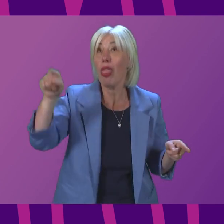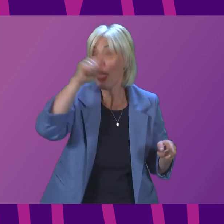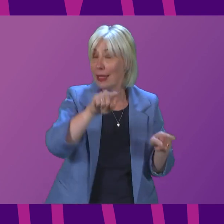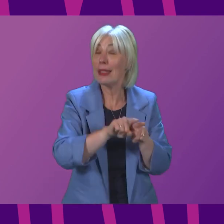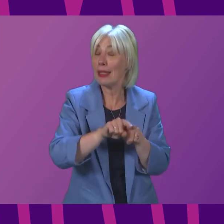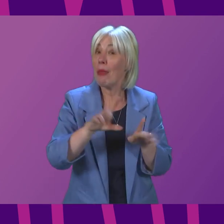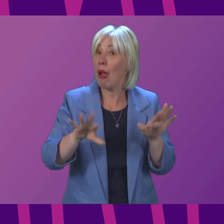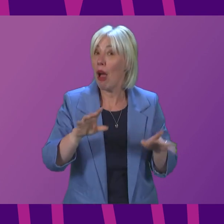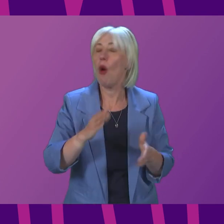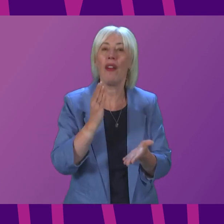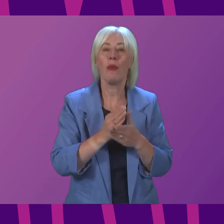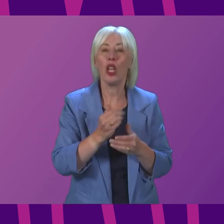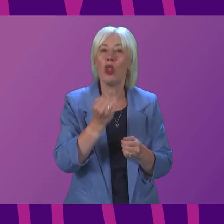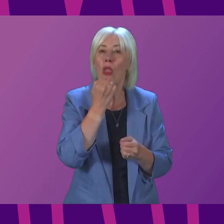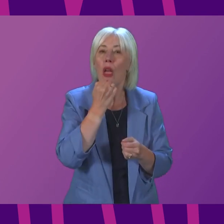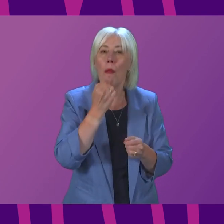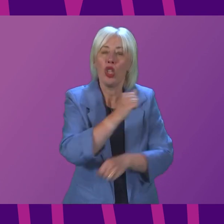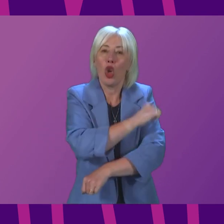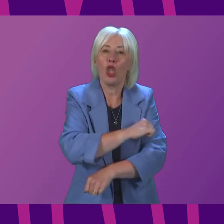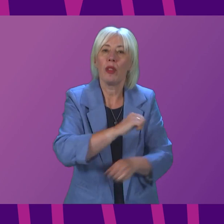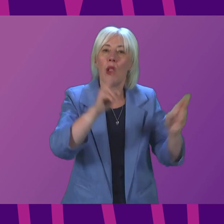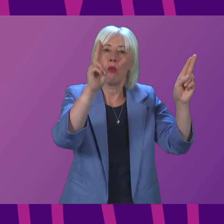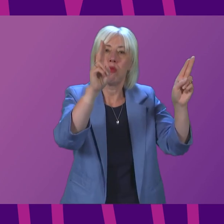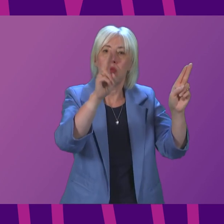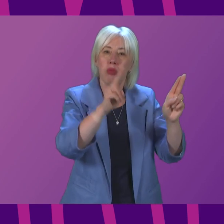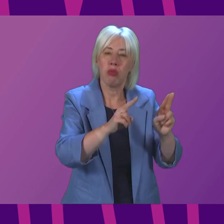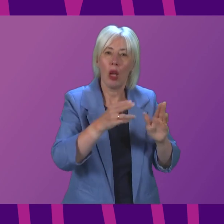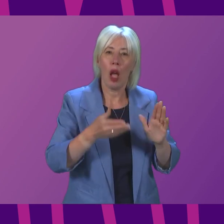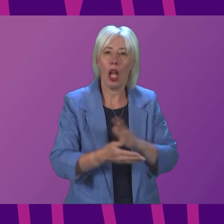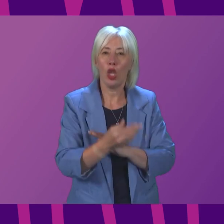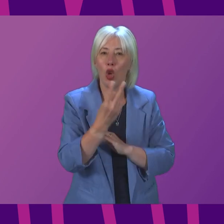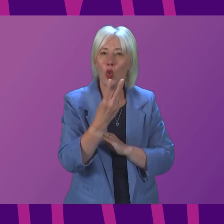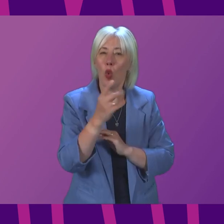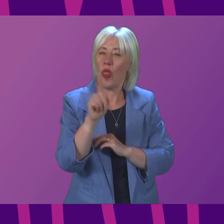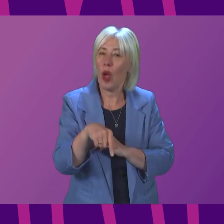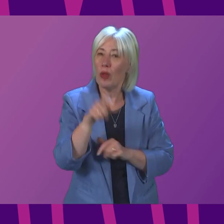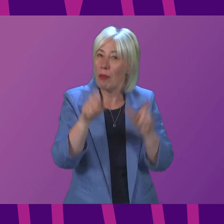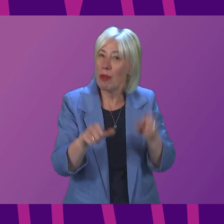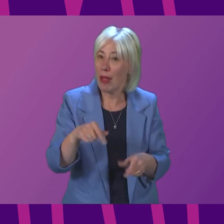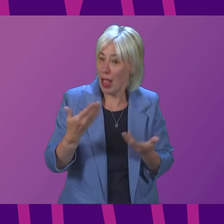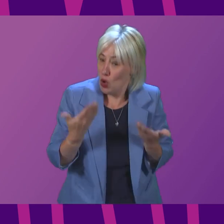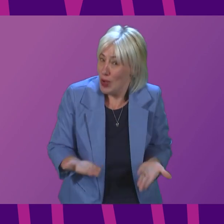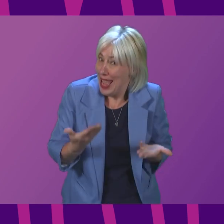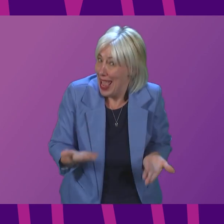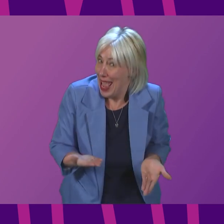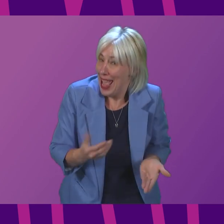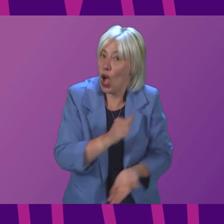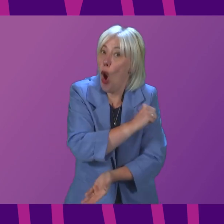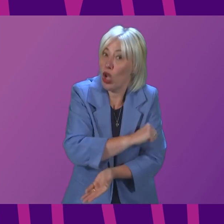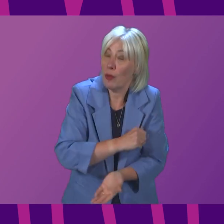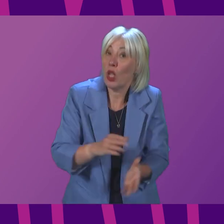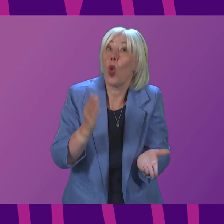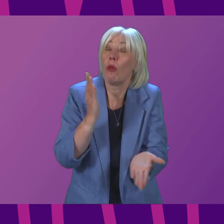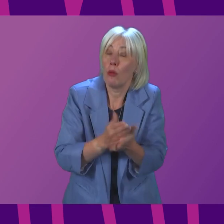we need to see hospital cases come down again. We are just under 2,000 patients as of today in hospital with